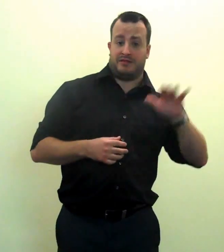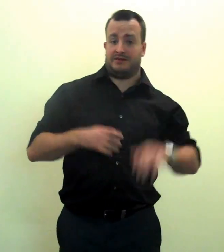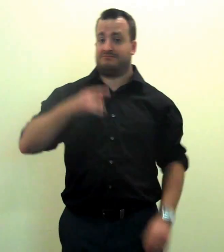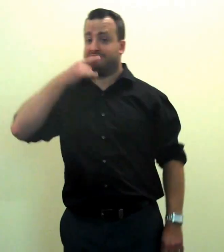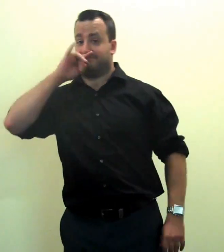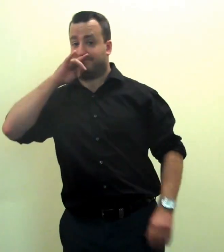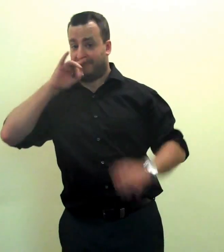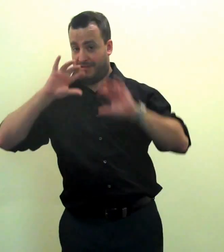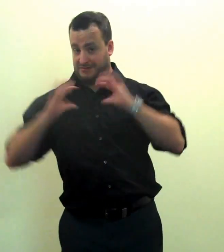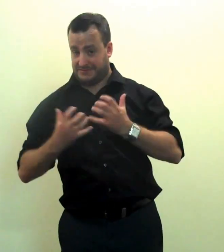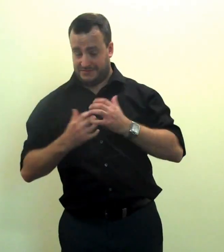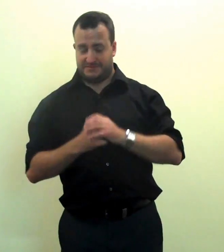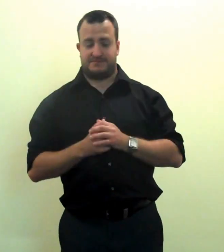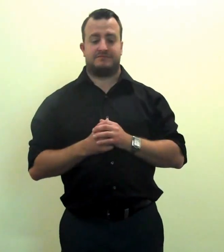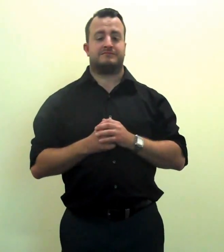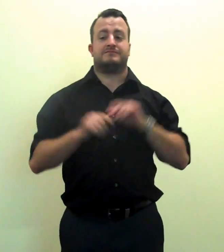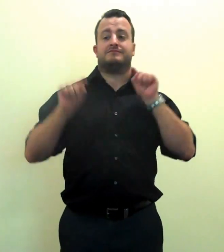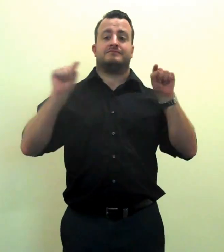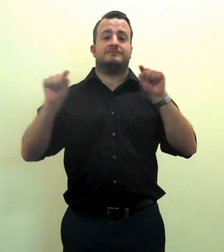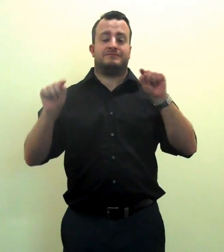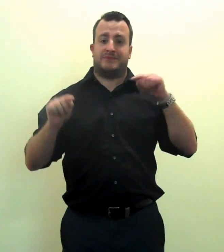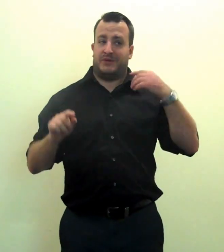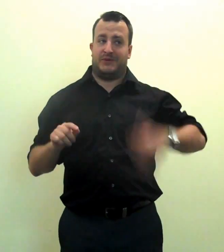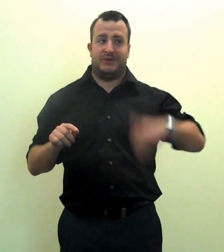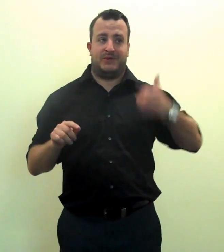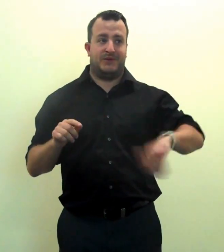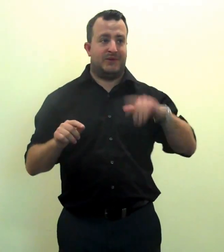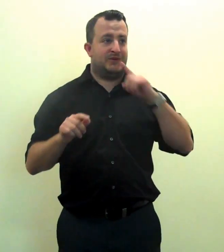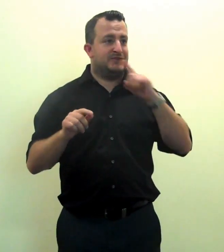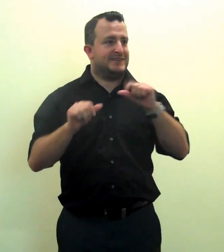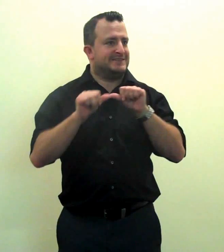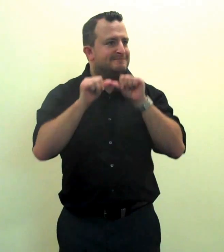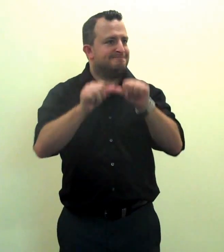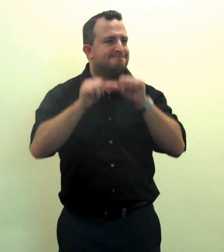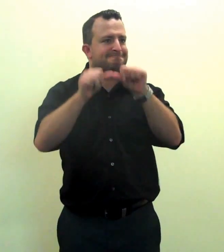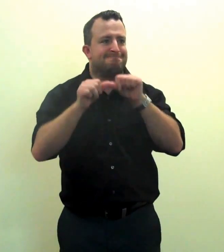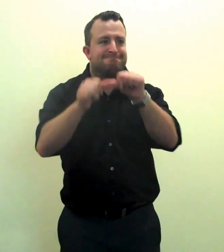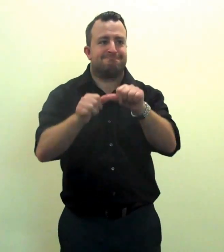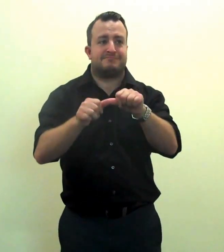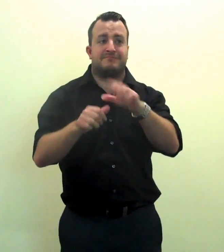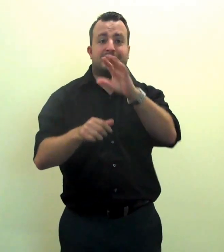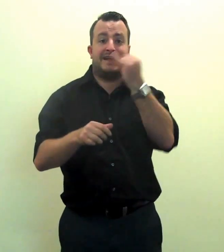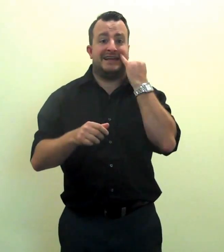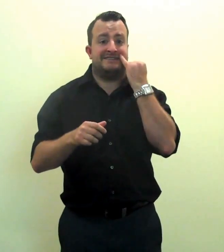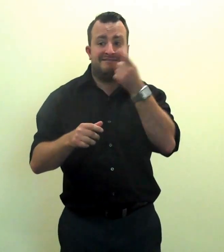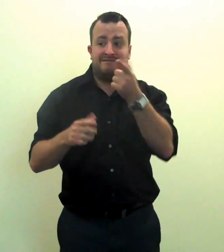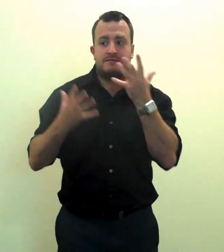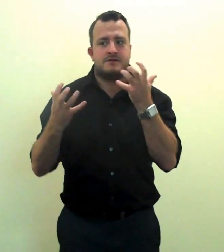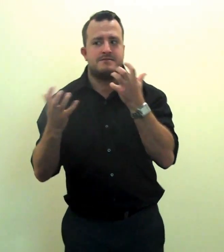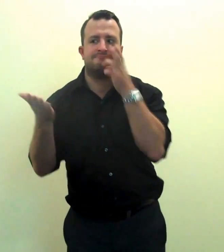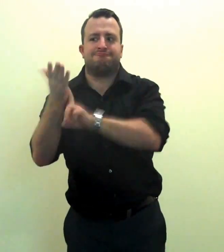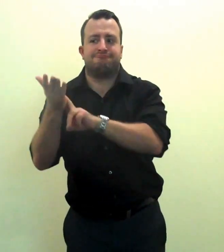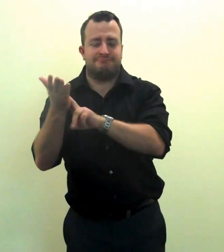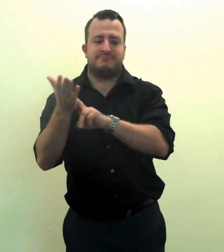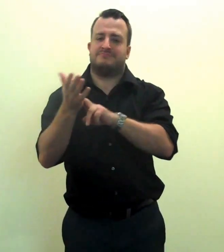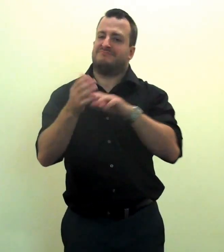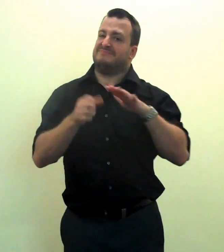We're getting close to our maximum number in both our fingerspelling and ASL kids classes. Check out the